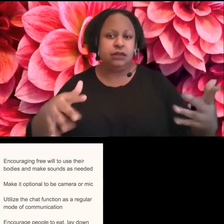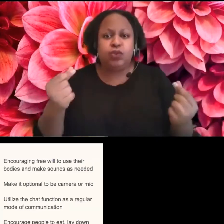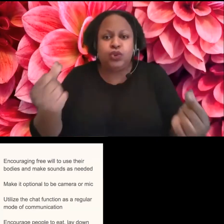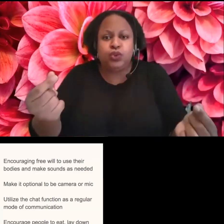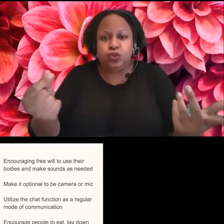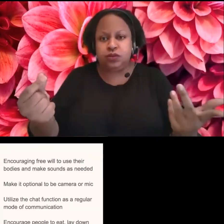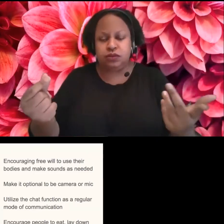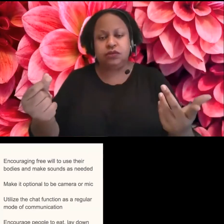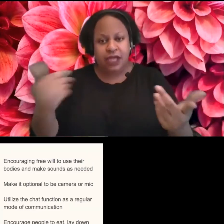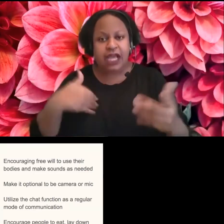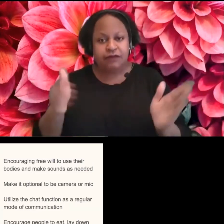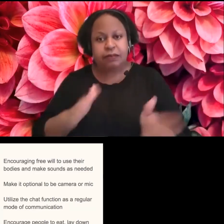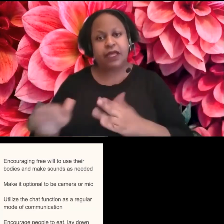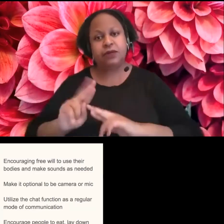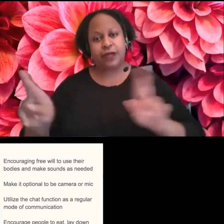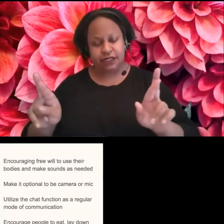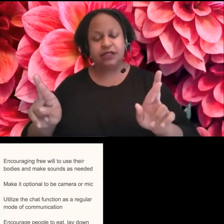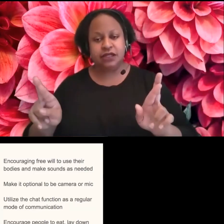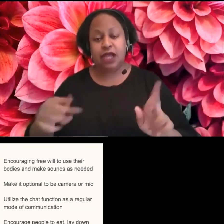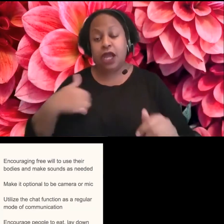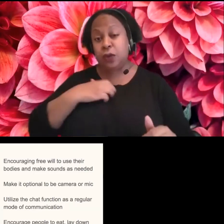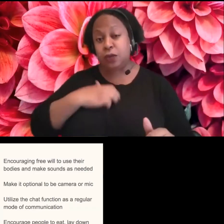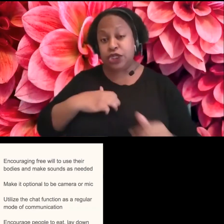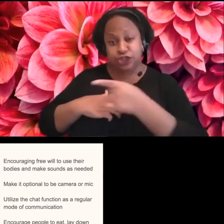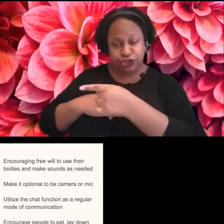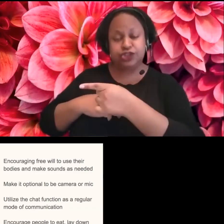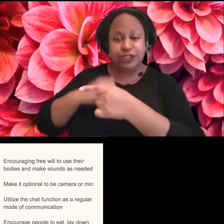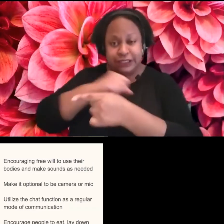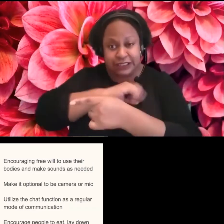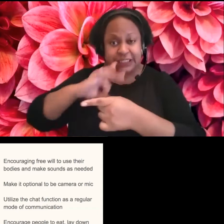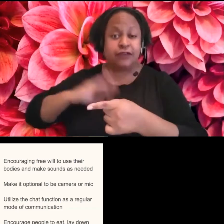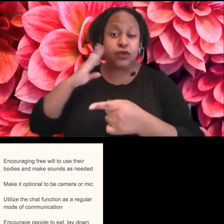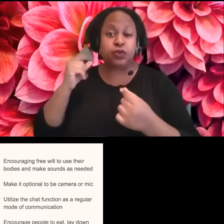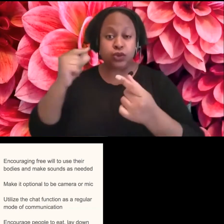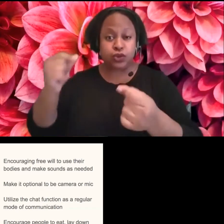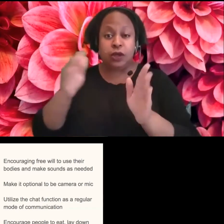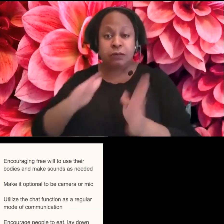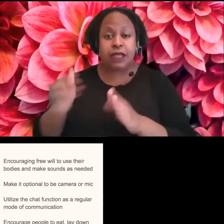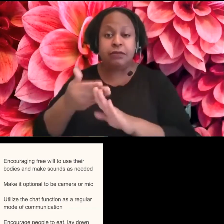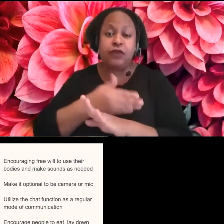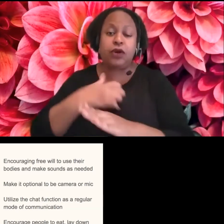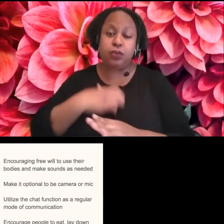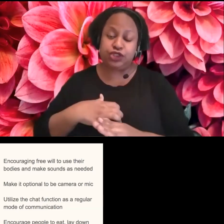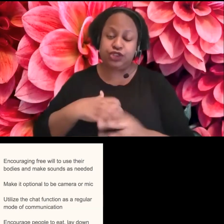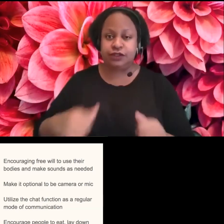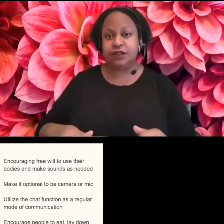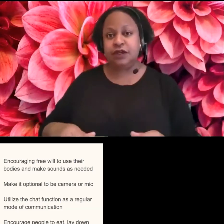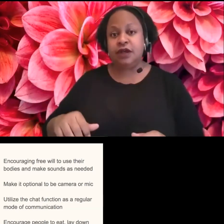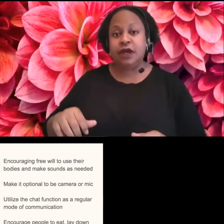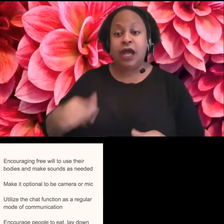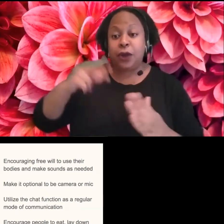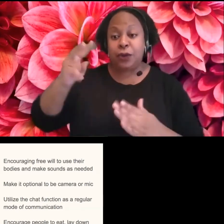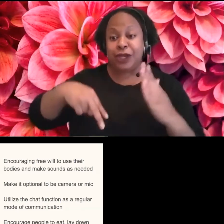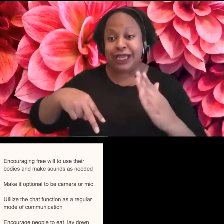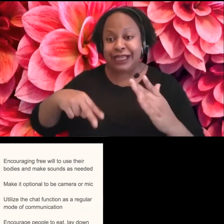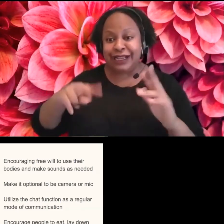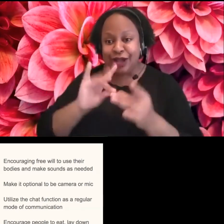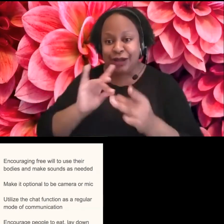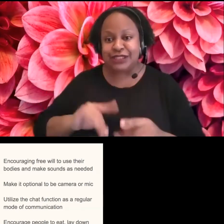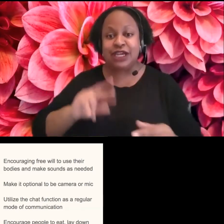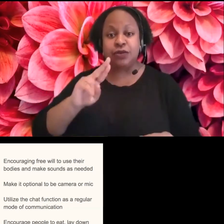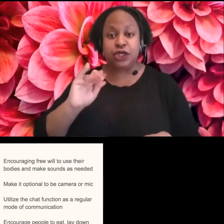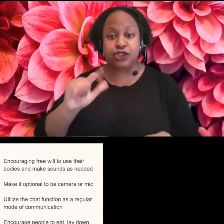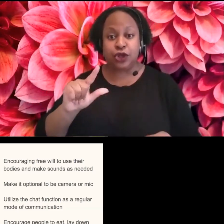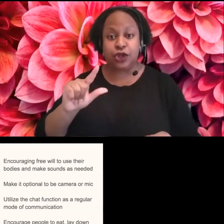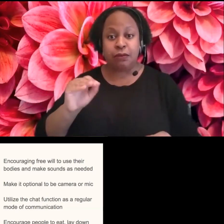Absolutely. Um, and I'm just going to read a couple of the comments that people put. Um, Rachel Marks said on the tactile topic, I saw